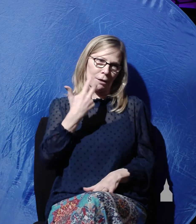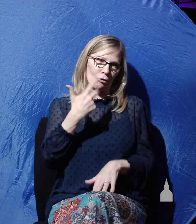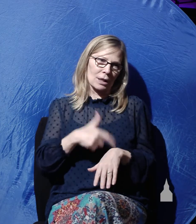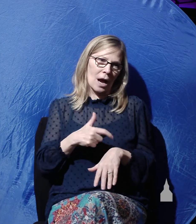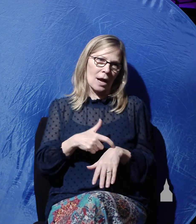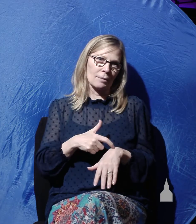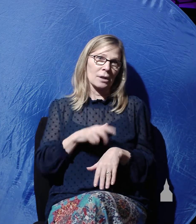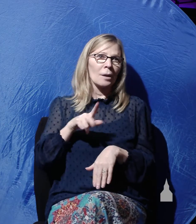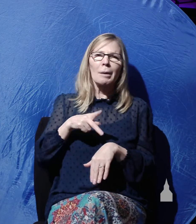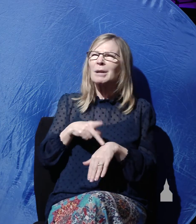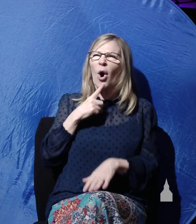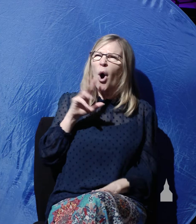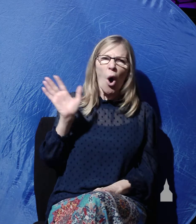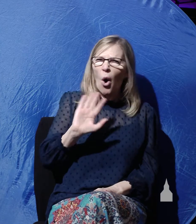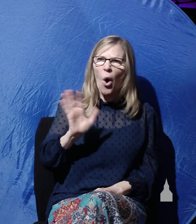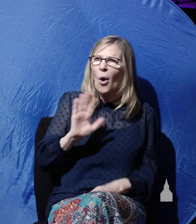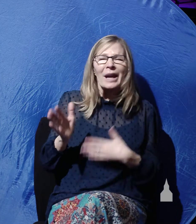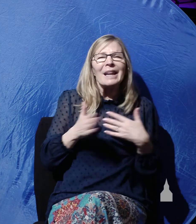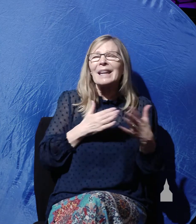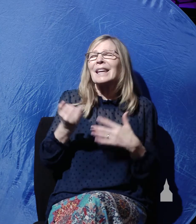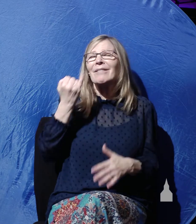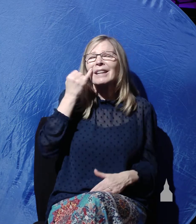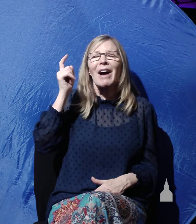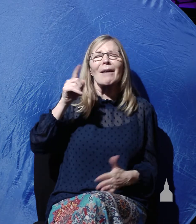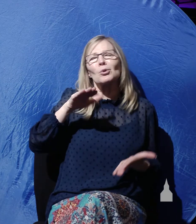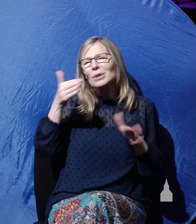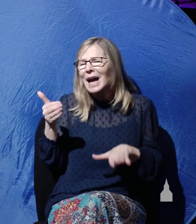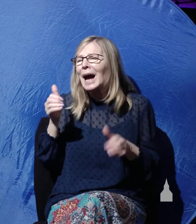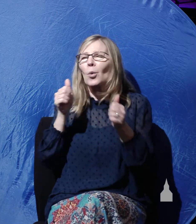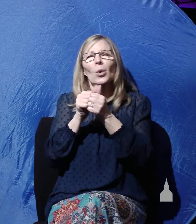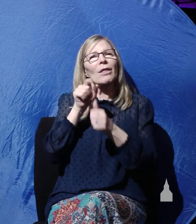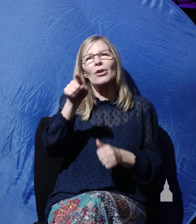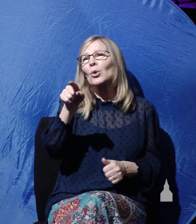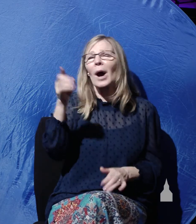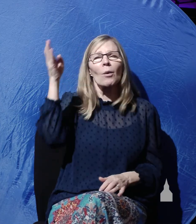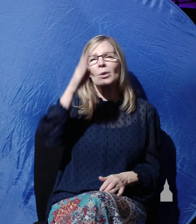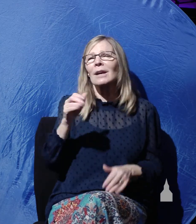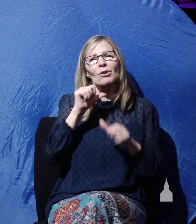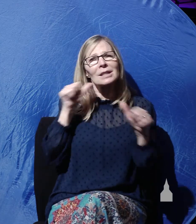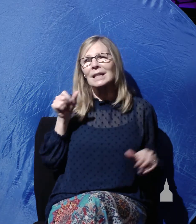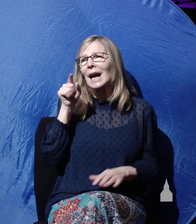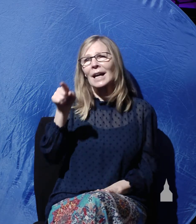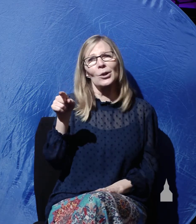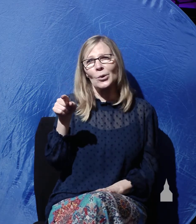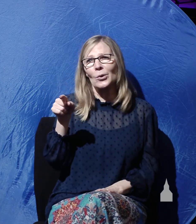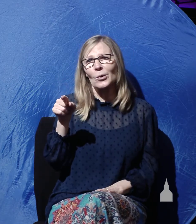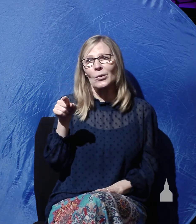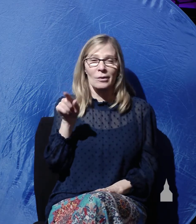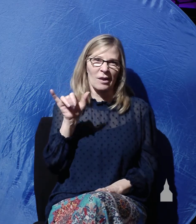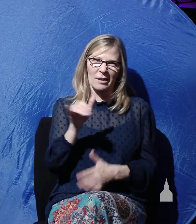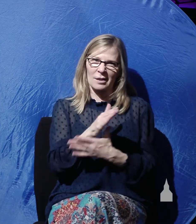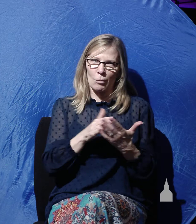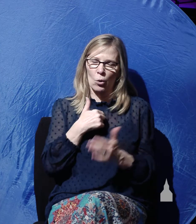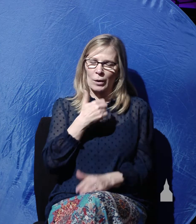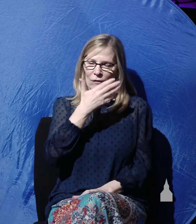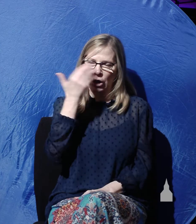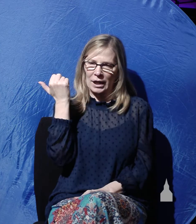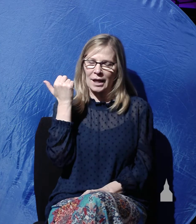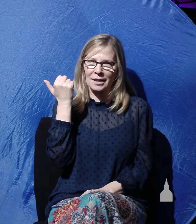saying insistently, even if I have to die with you, I will not deny you. And here's a part that often we forget. And they all